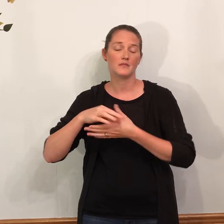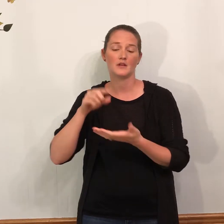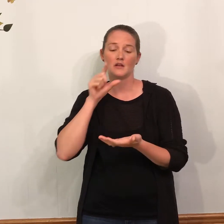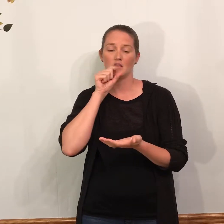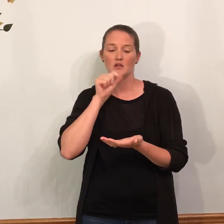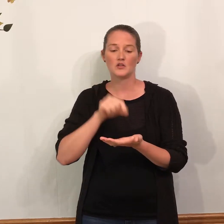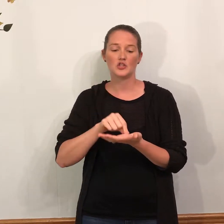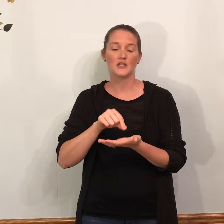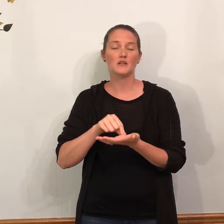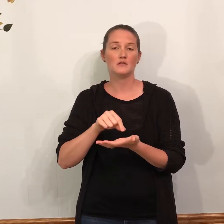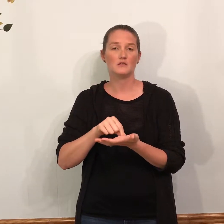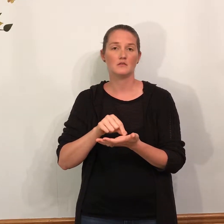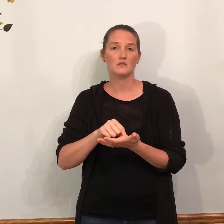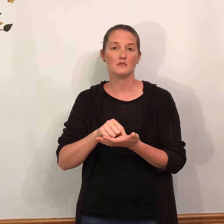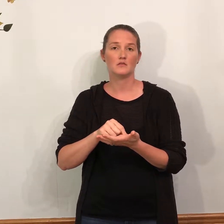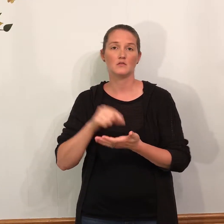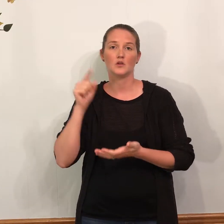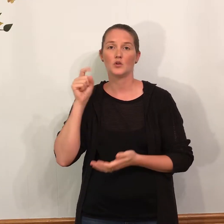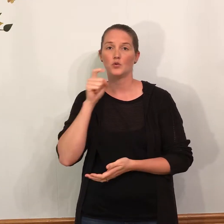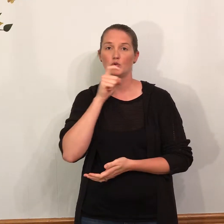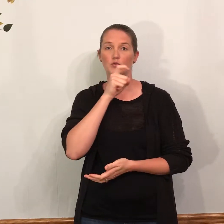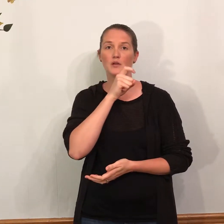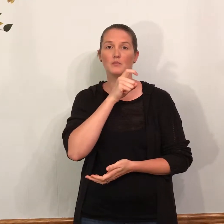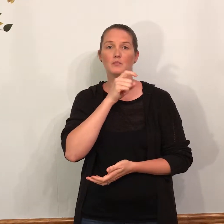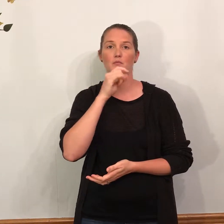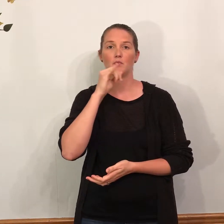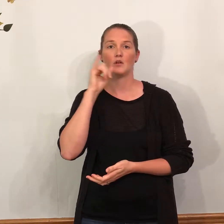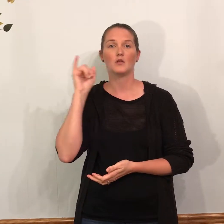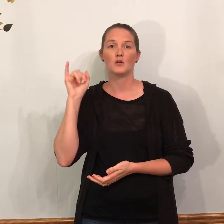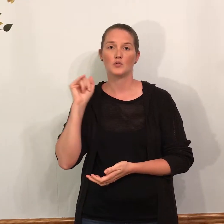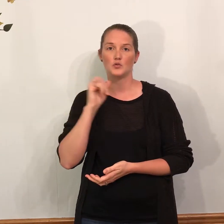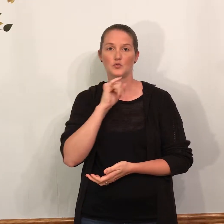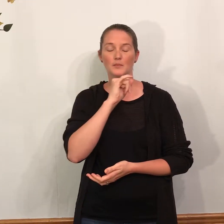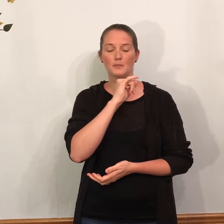Chicken. Shrimp. Shrimp.